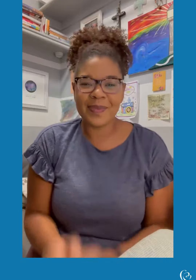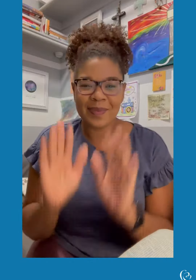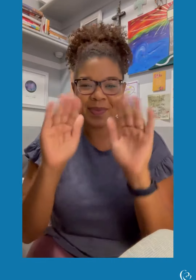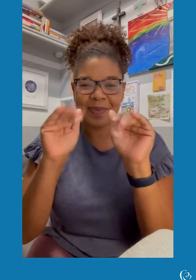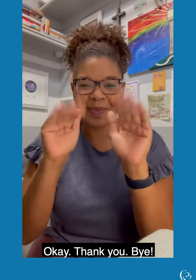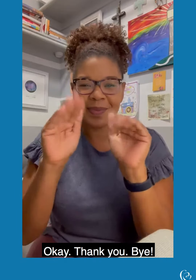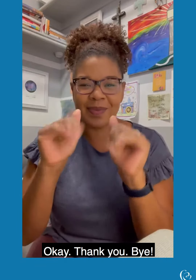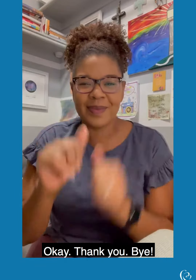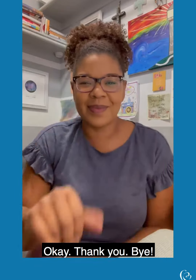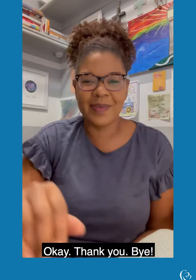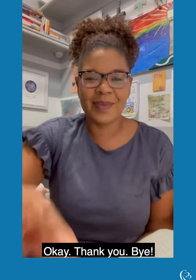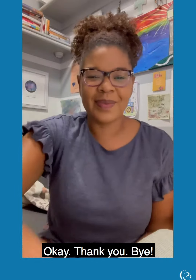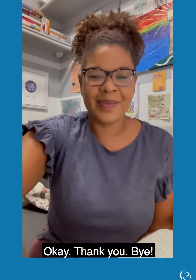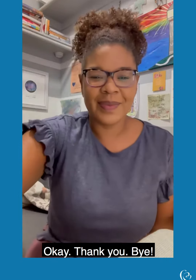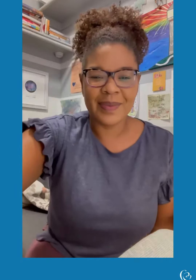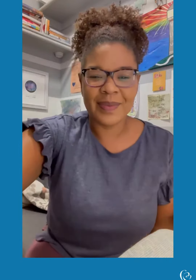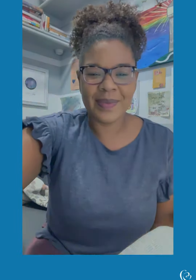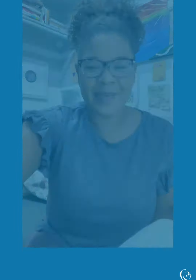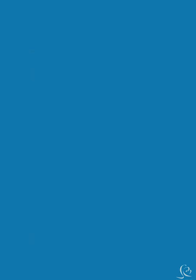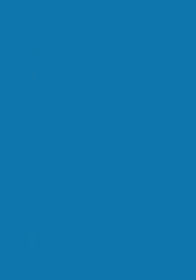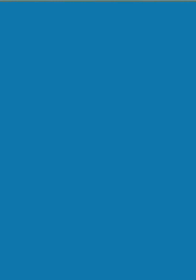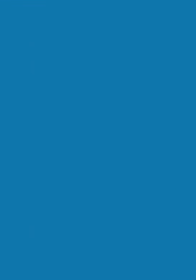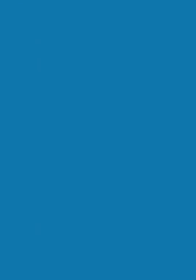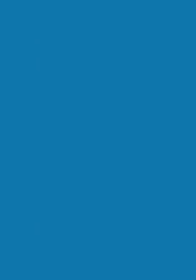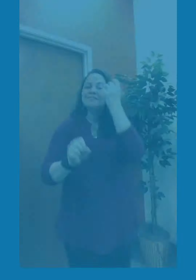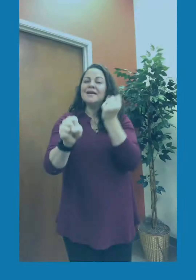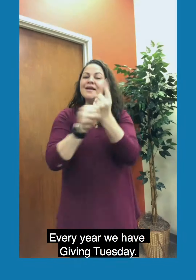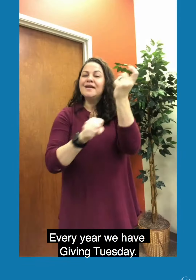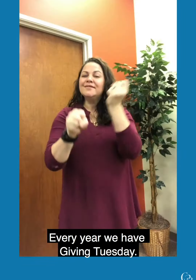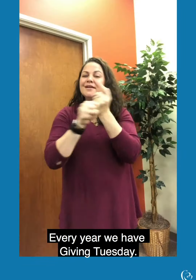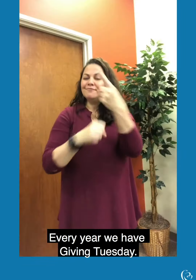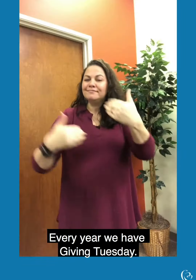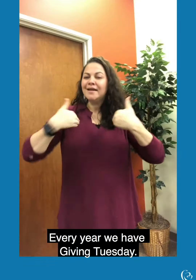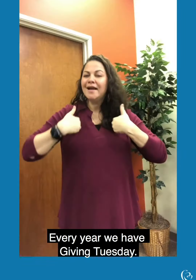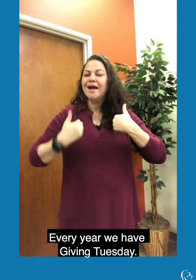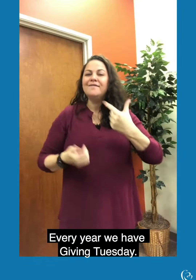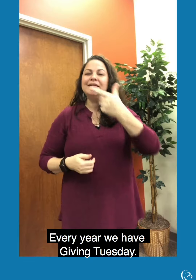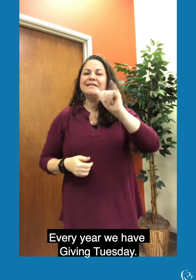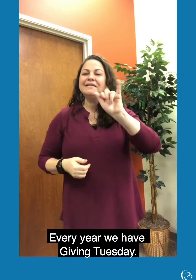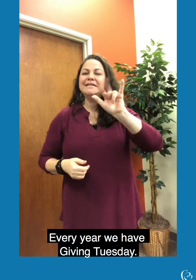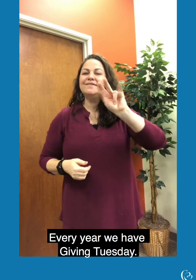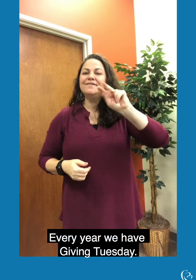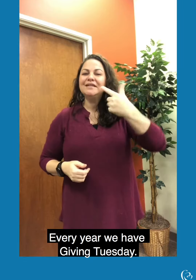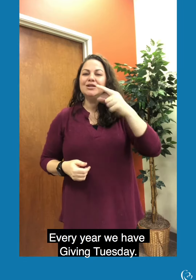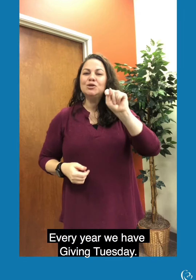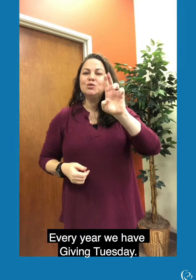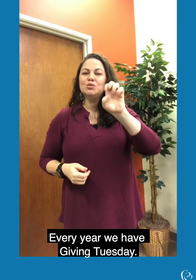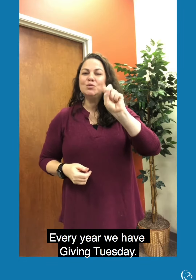Okay, thank you. Bye. Every year we have Giving Tuesday.